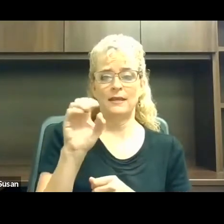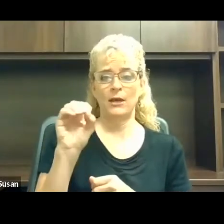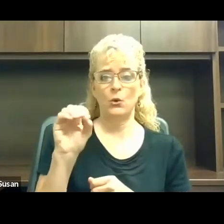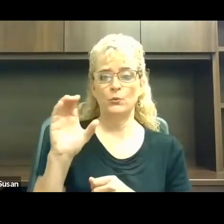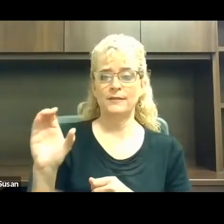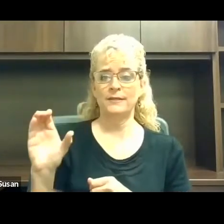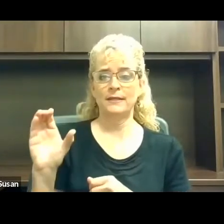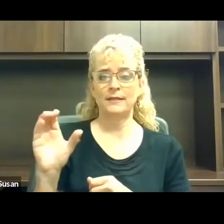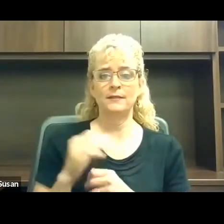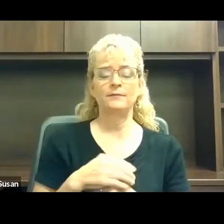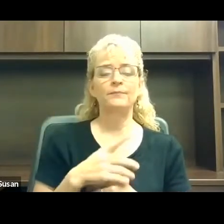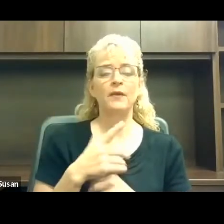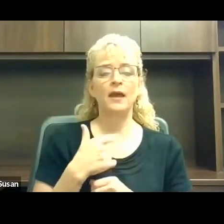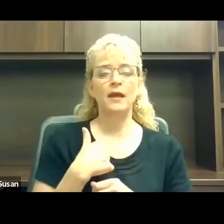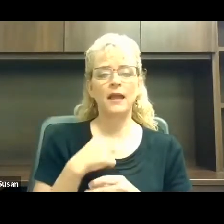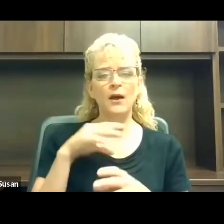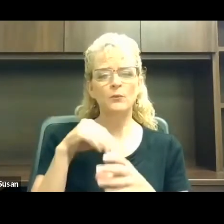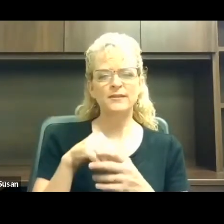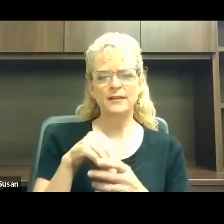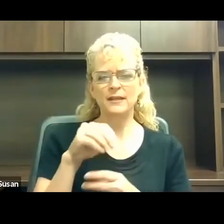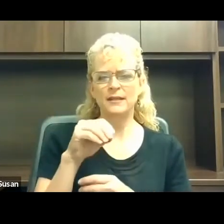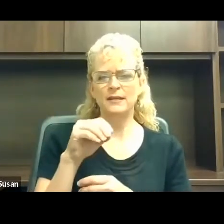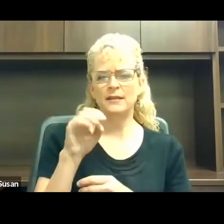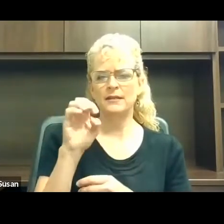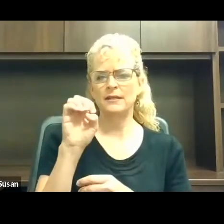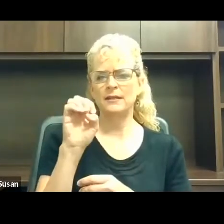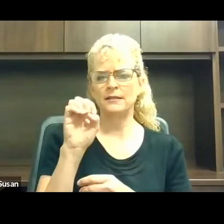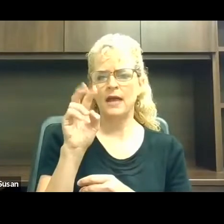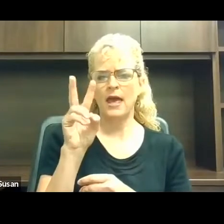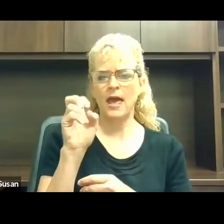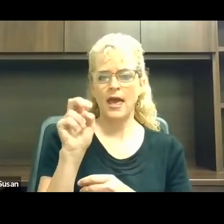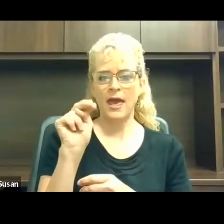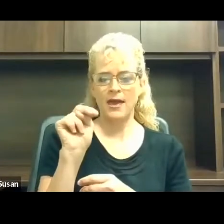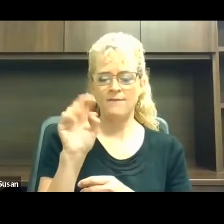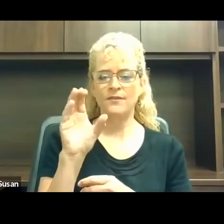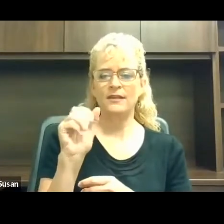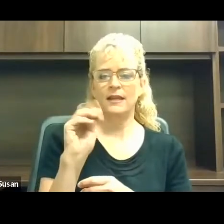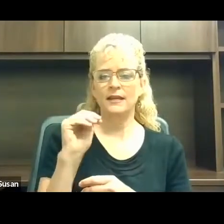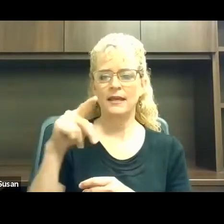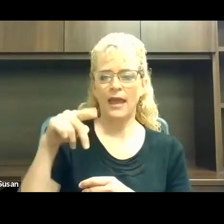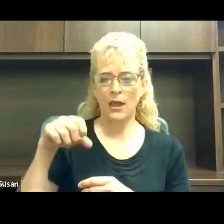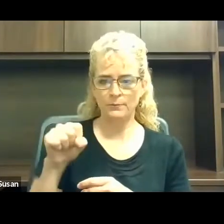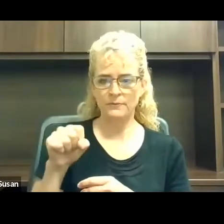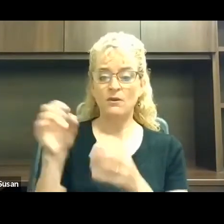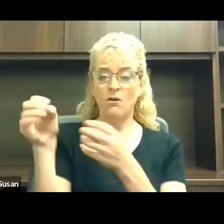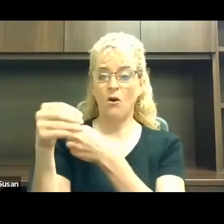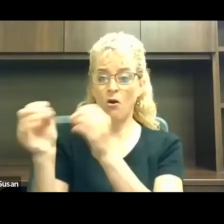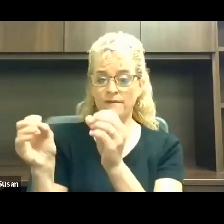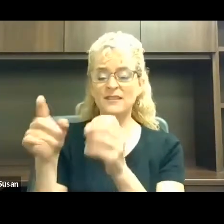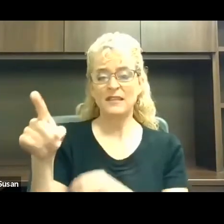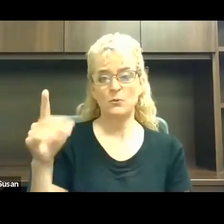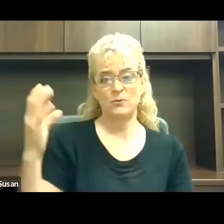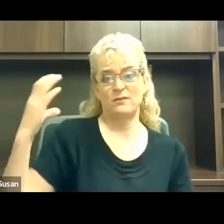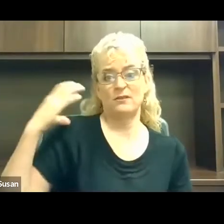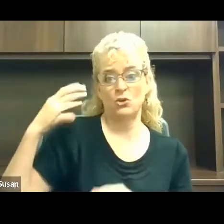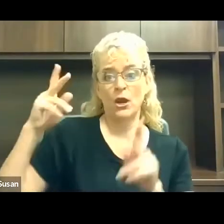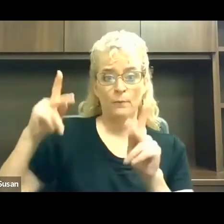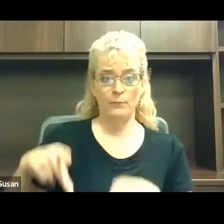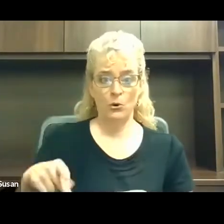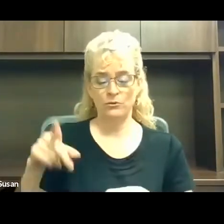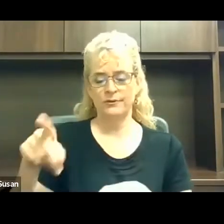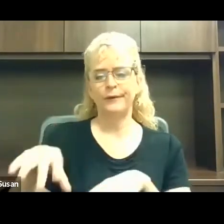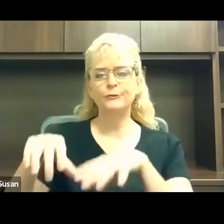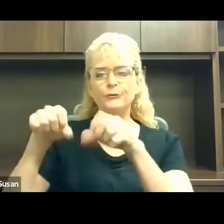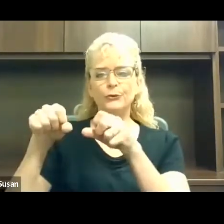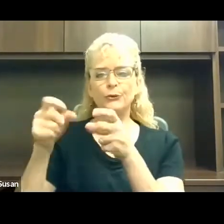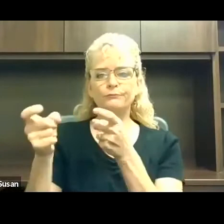was in Evan Kemp's office. He was the chair of the EEOC. He took over the EEOC